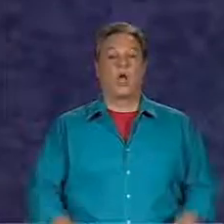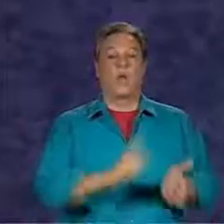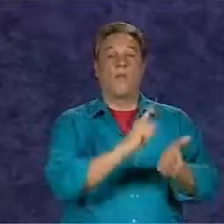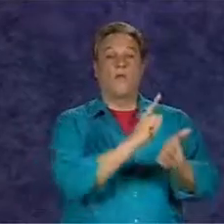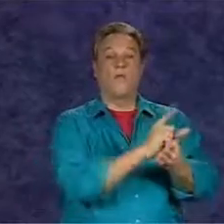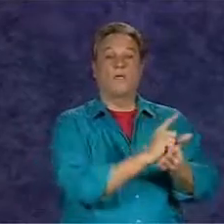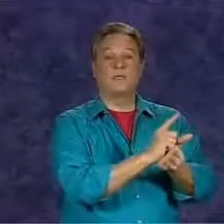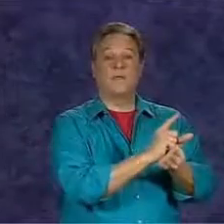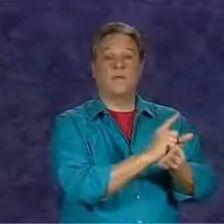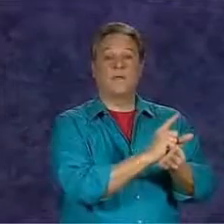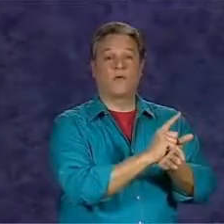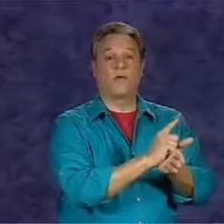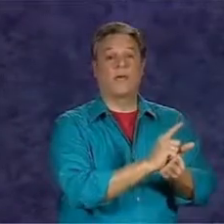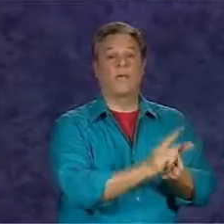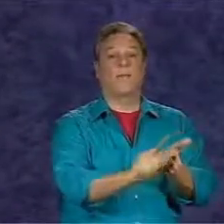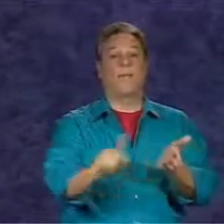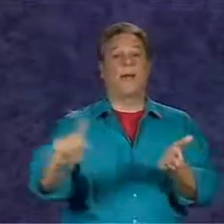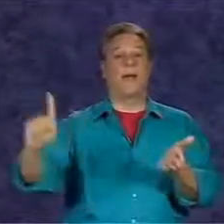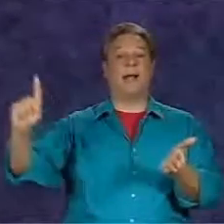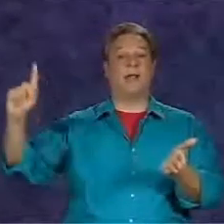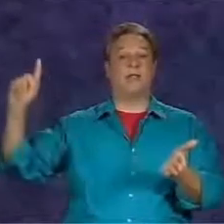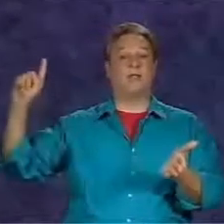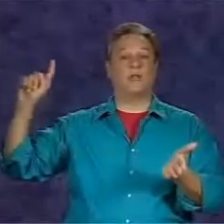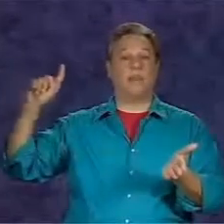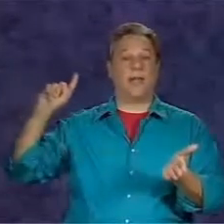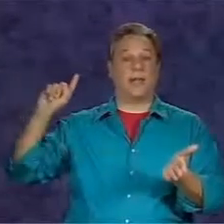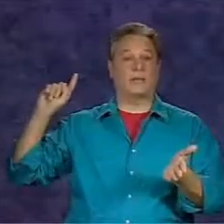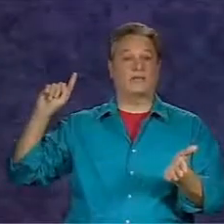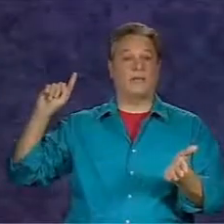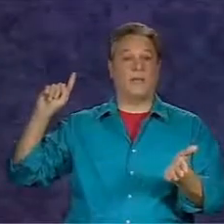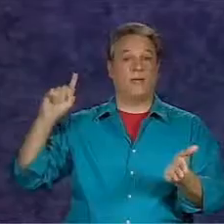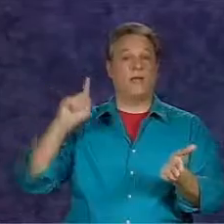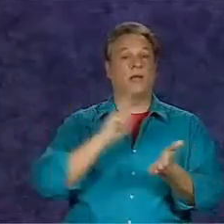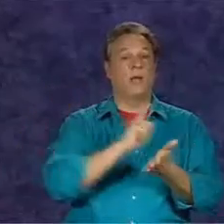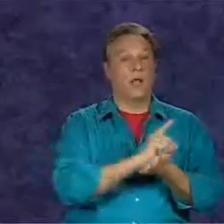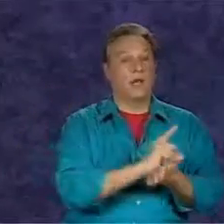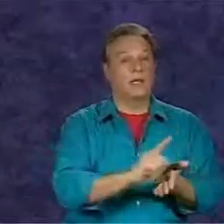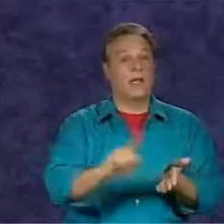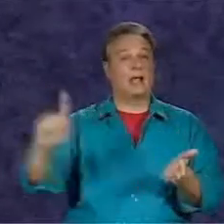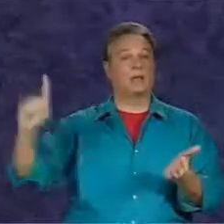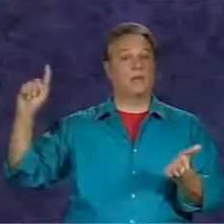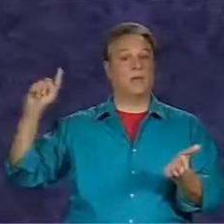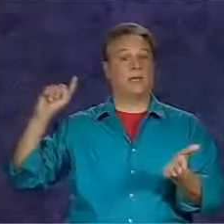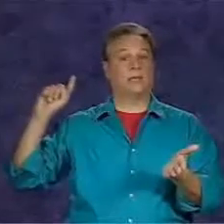Move the sign for week back into the past to mean last week.